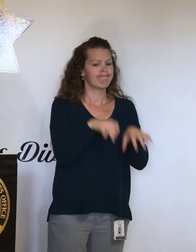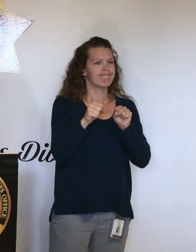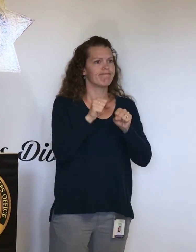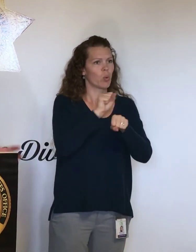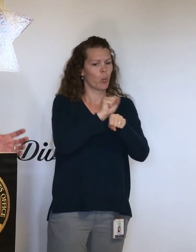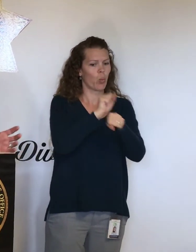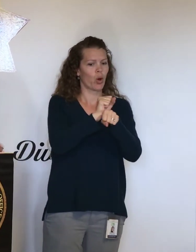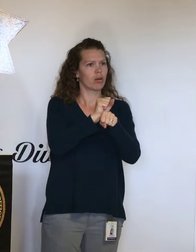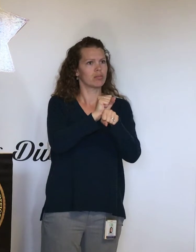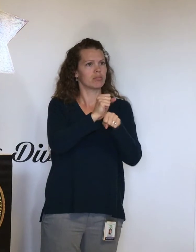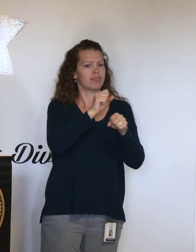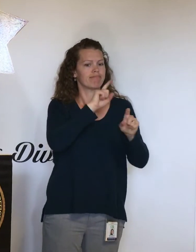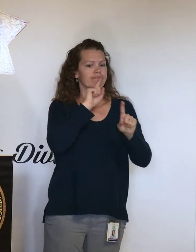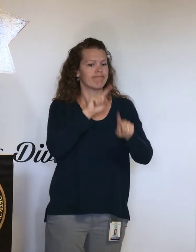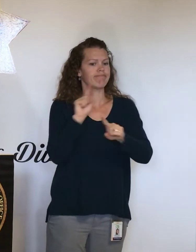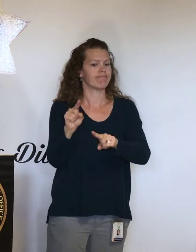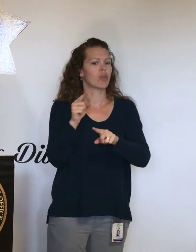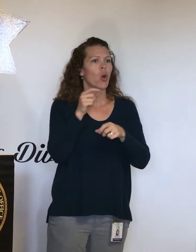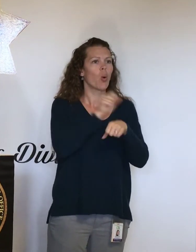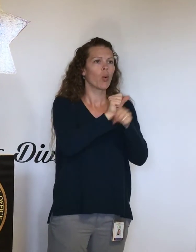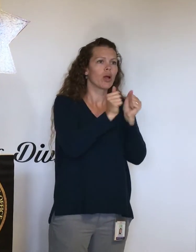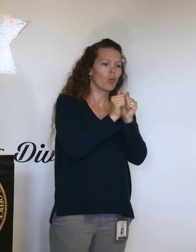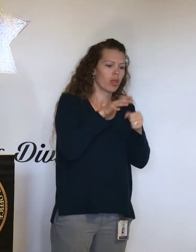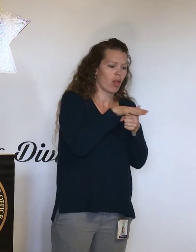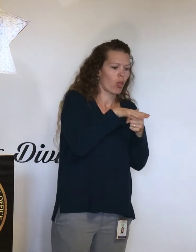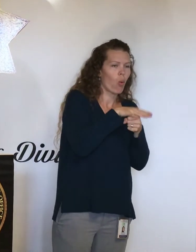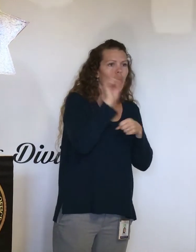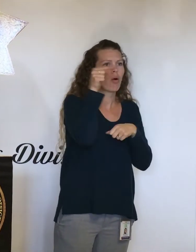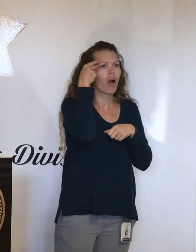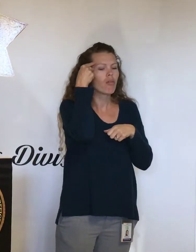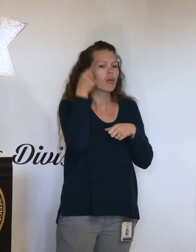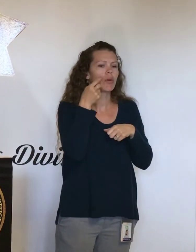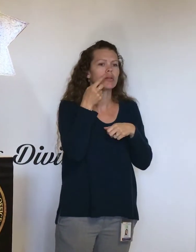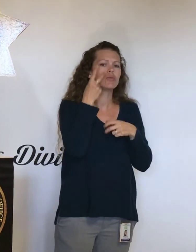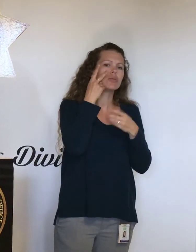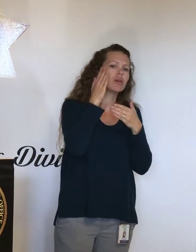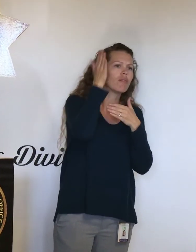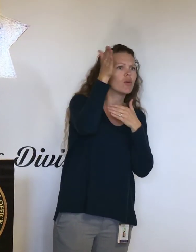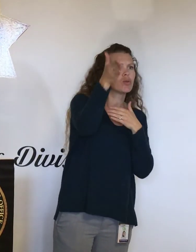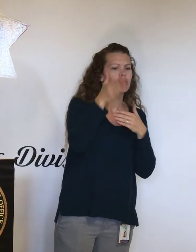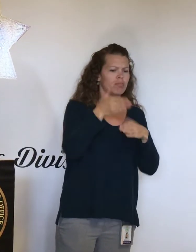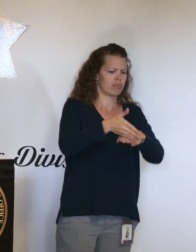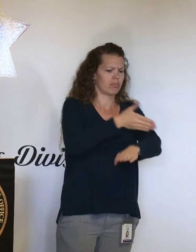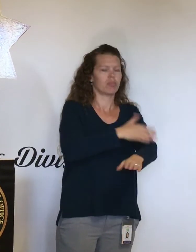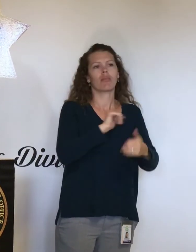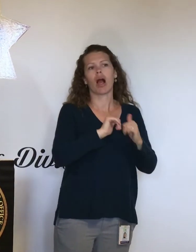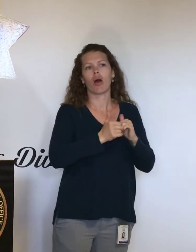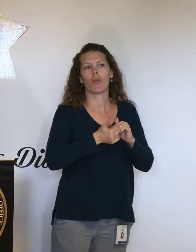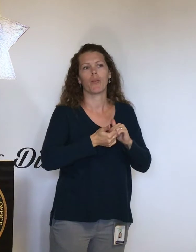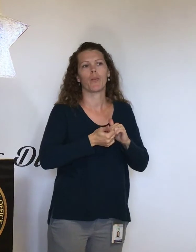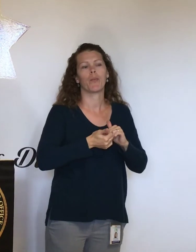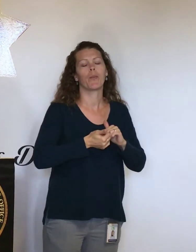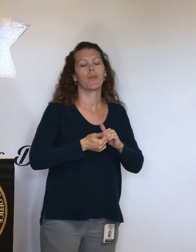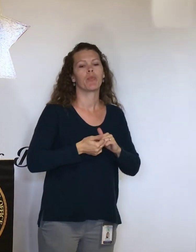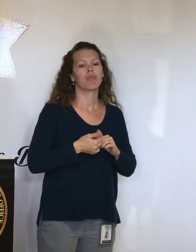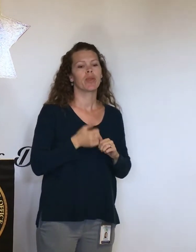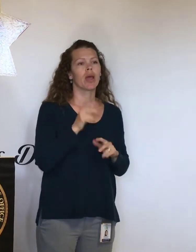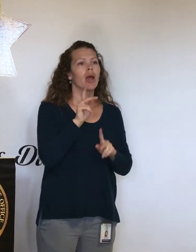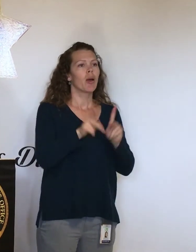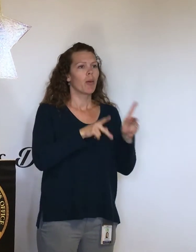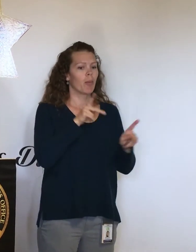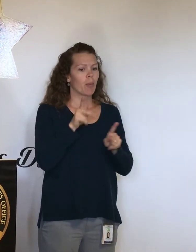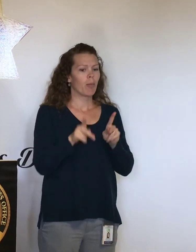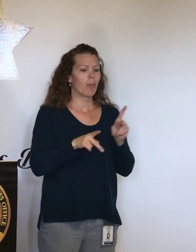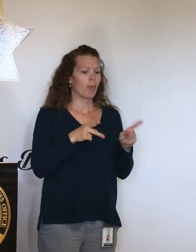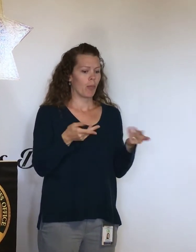our local governments to see how we can improve that in future. I think we need to take time, you know, as we are in